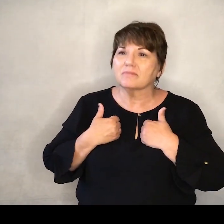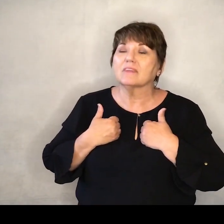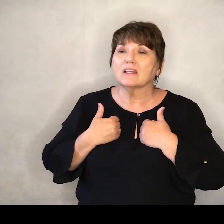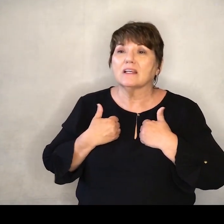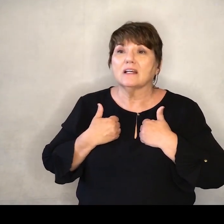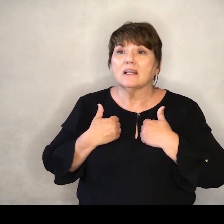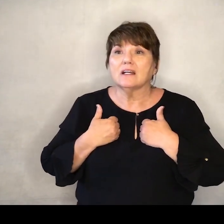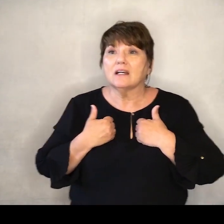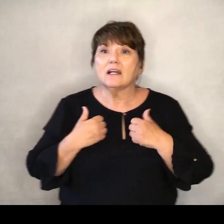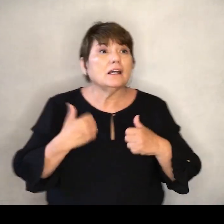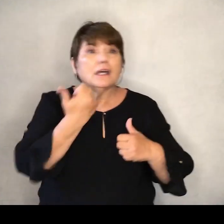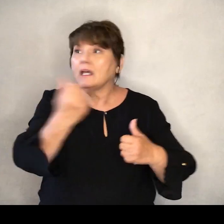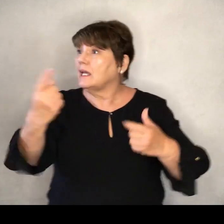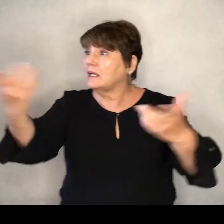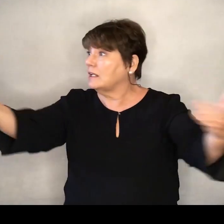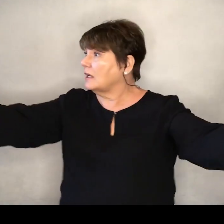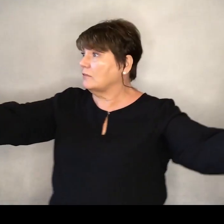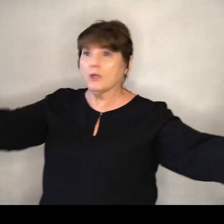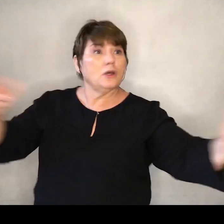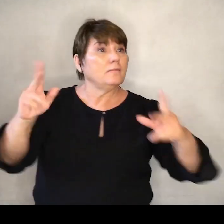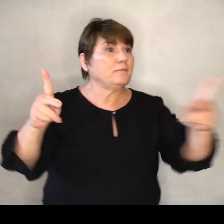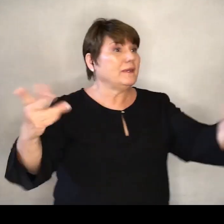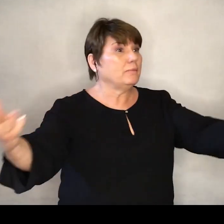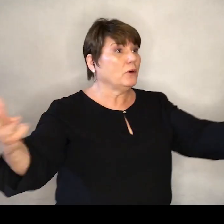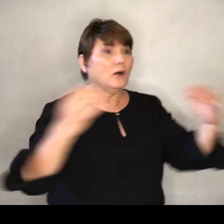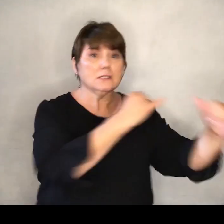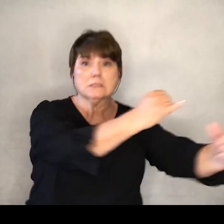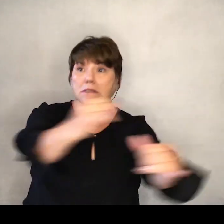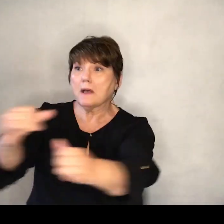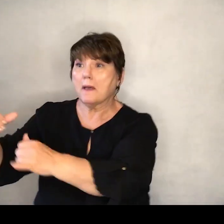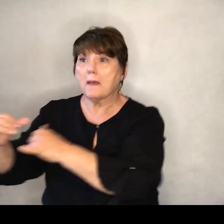Is there anybody out there just like me?